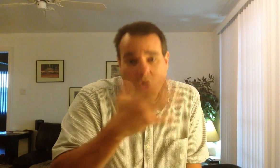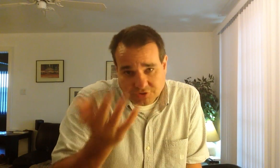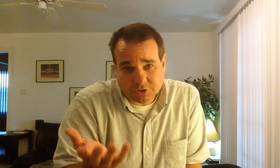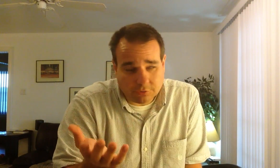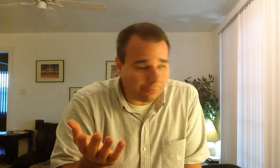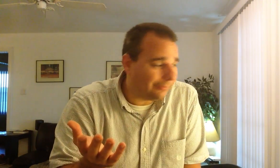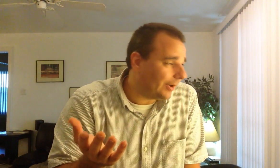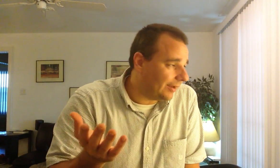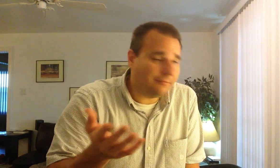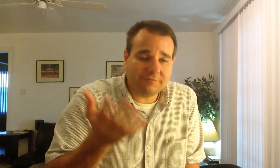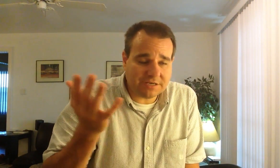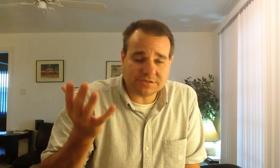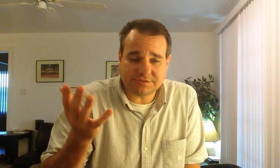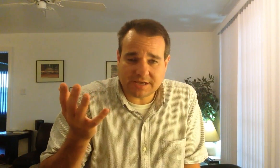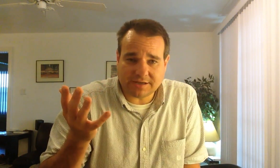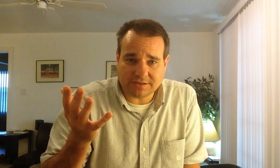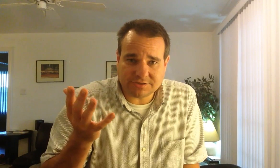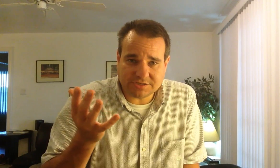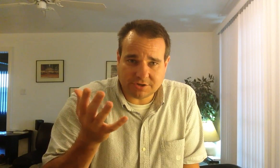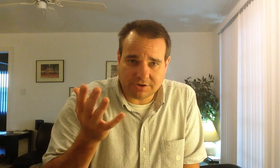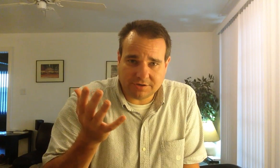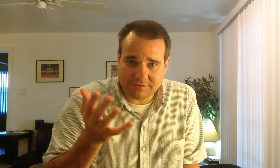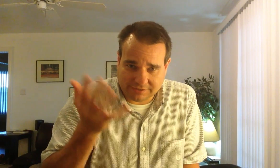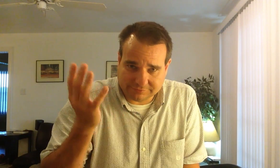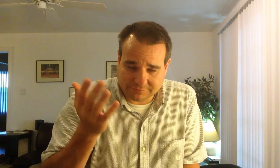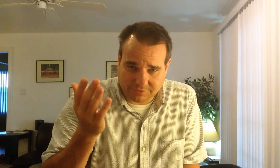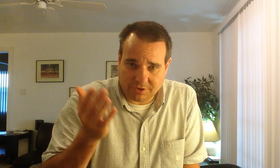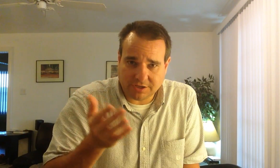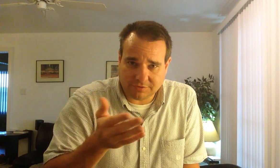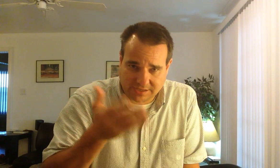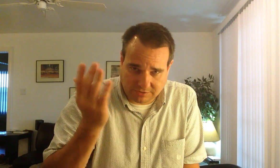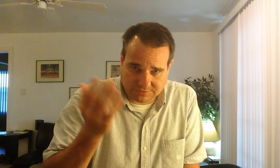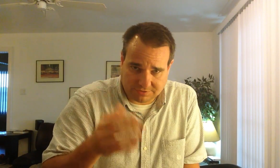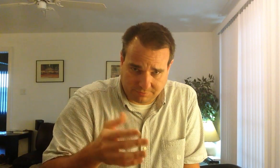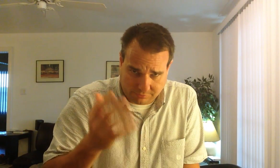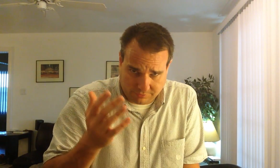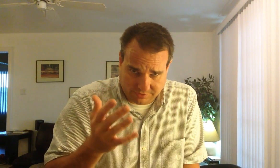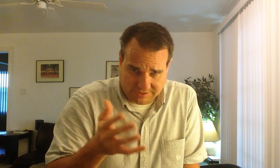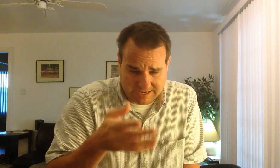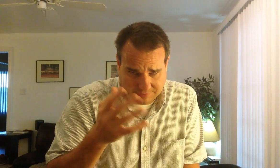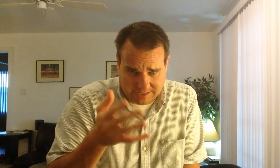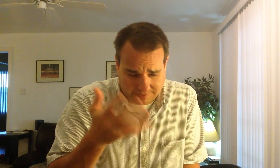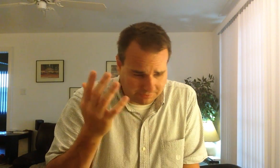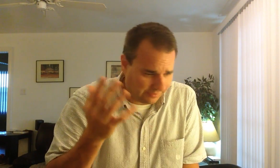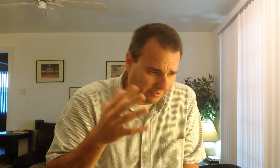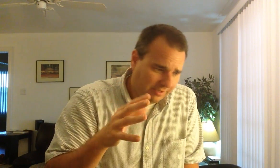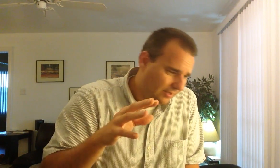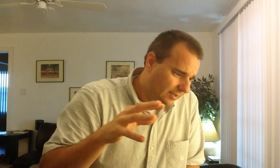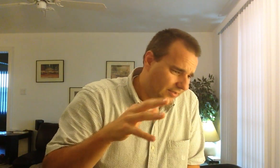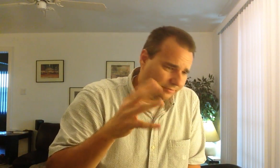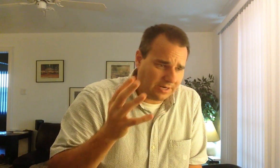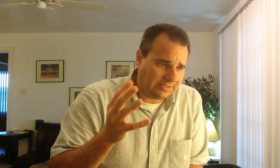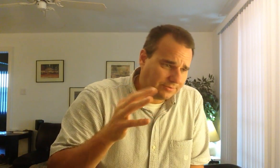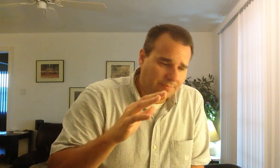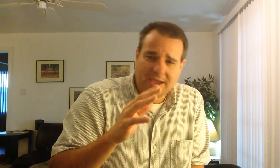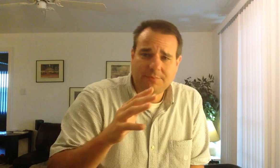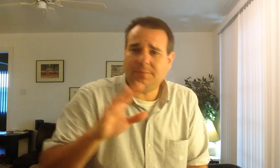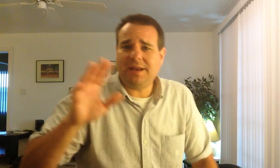Also, when digital technology started, you know, with audio, they used three-quarter inch tape, and that happened to be a rate that was compatible. But